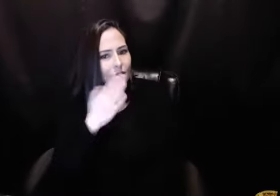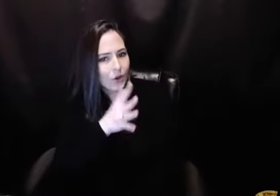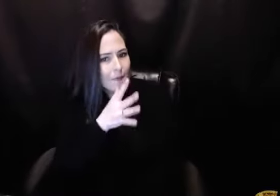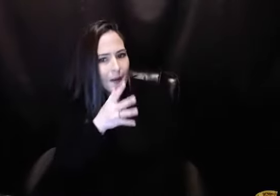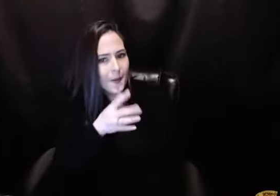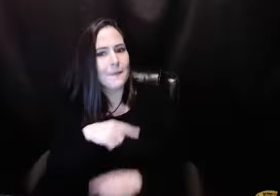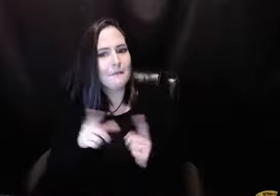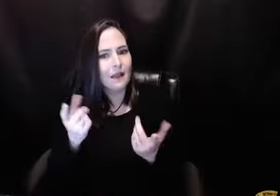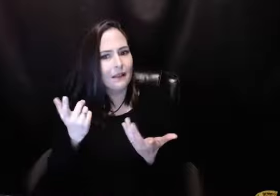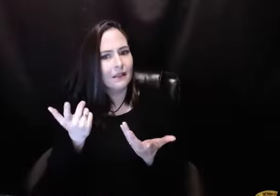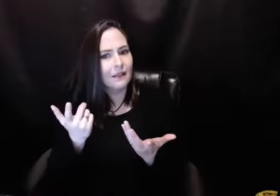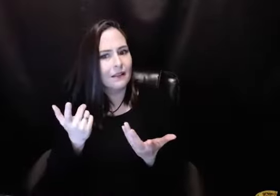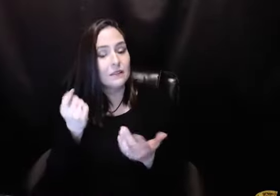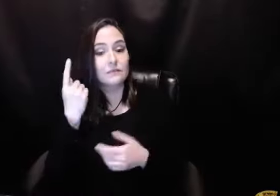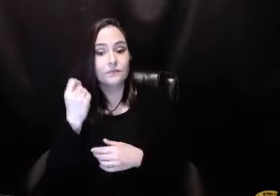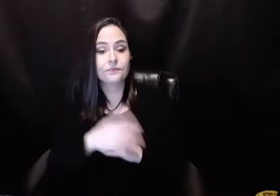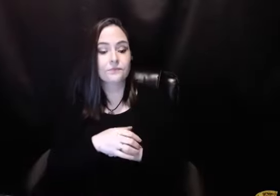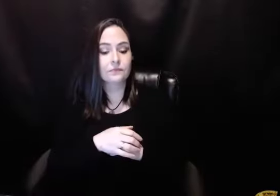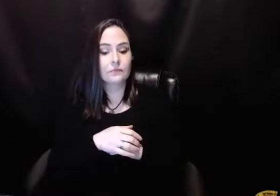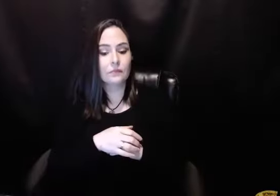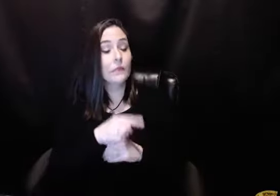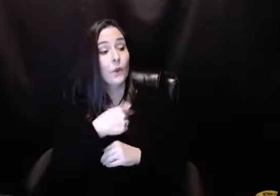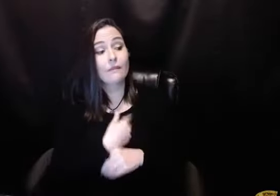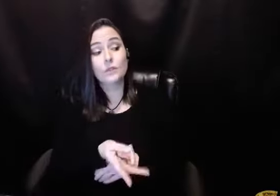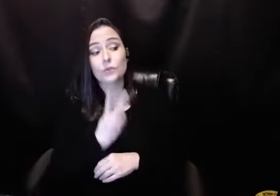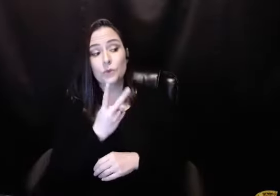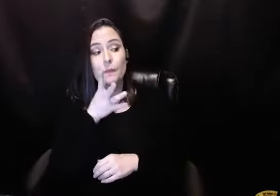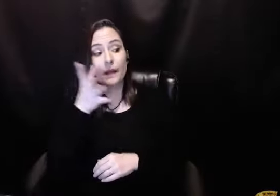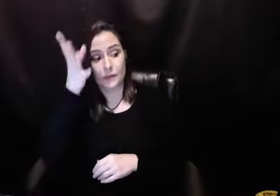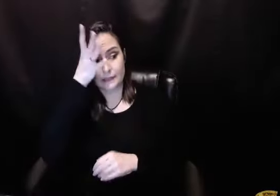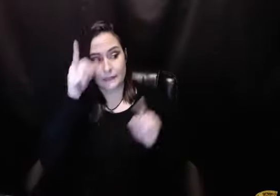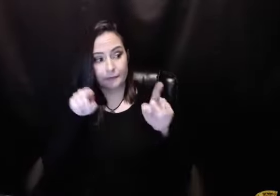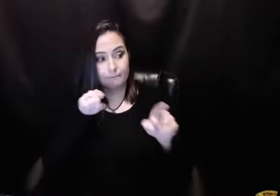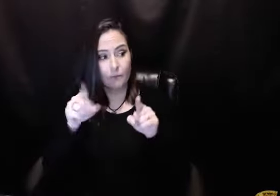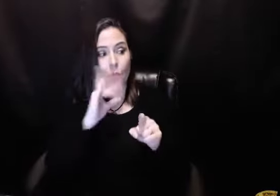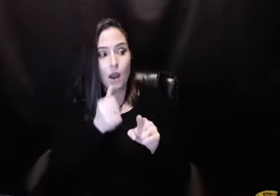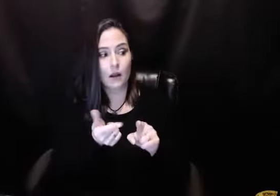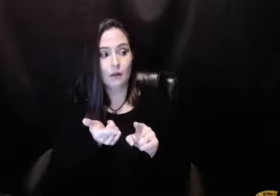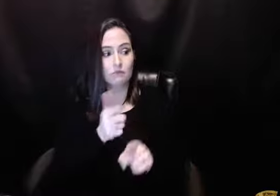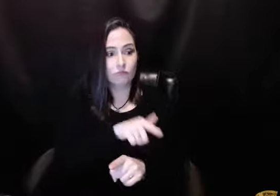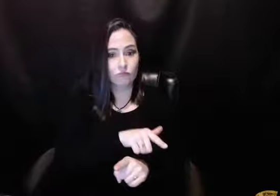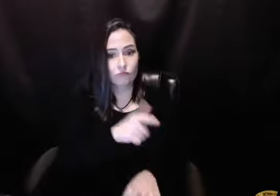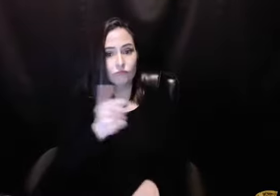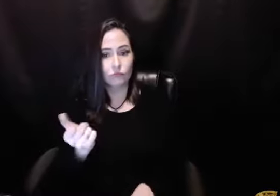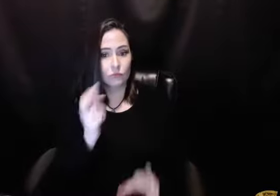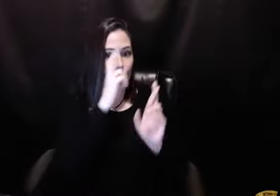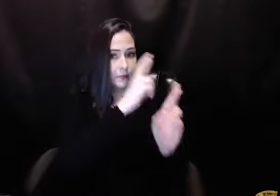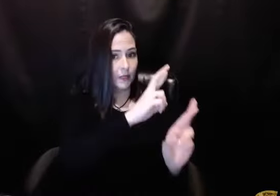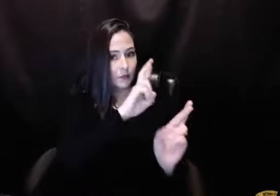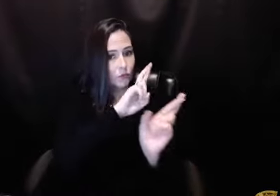you don't know my mom. And I said, no, I don't know your mom. But I said, the thing about it is you have two parents.